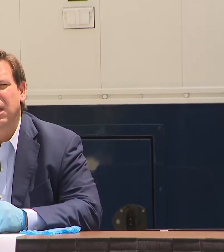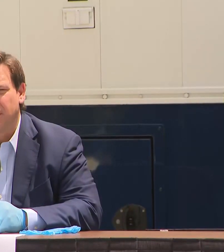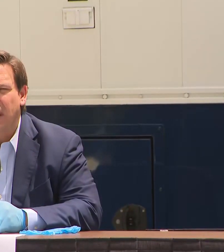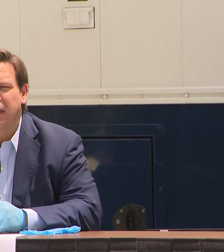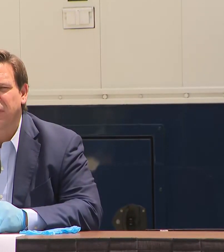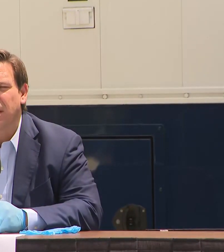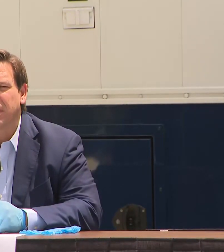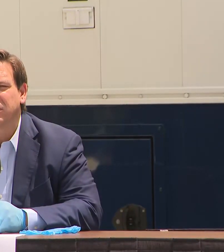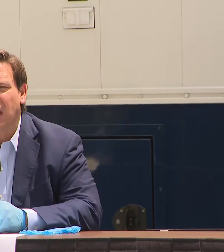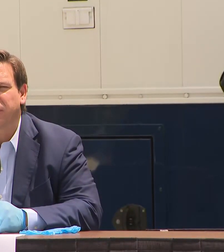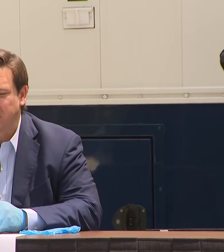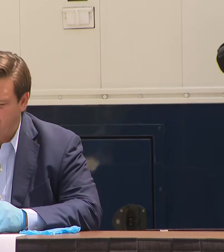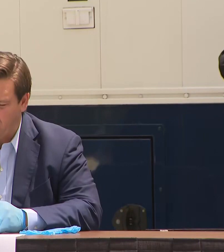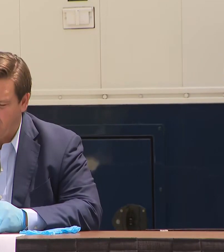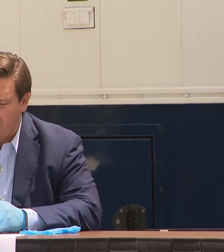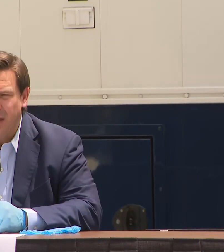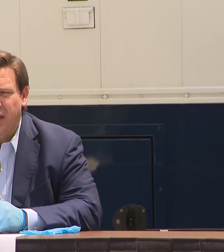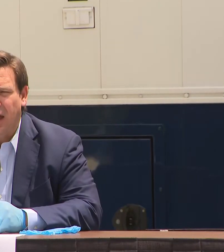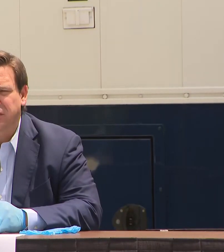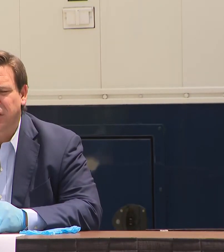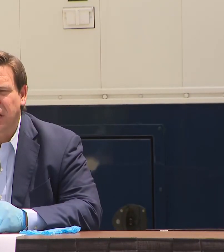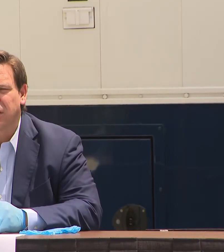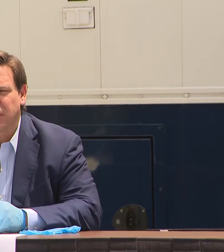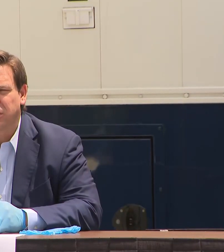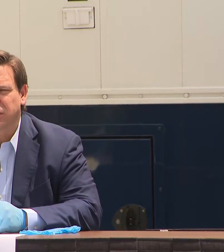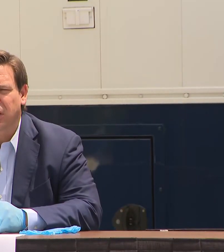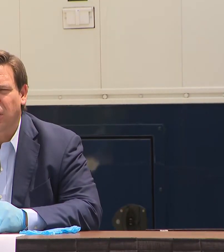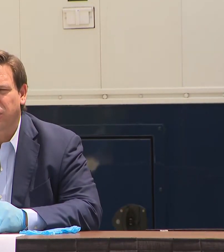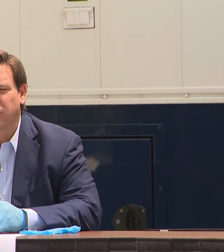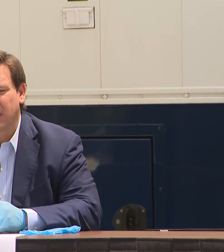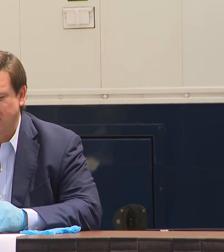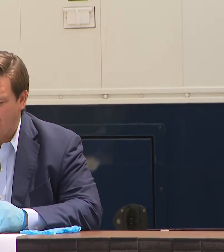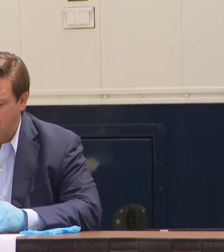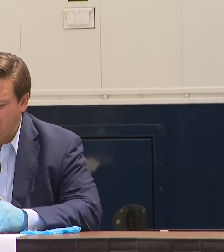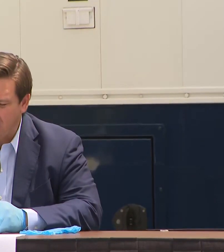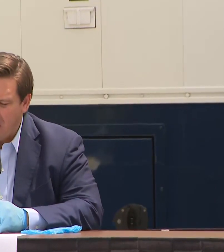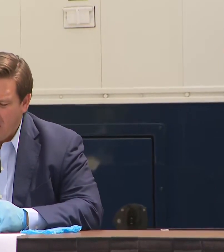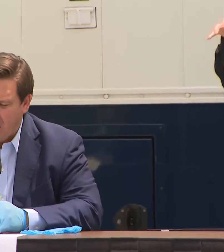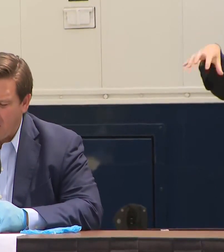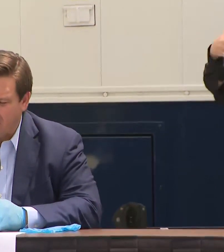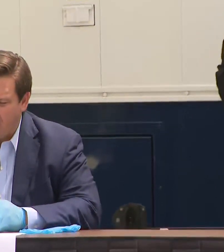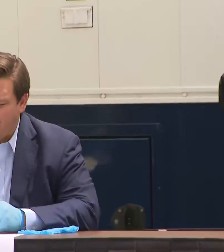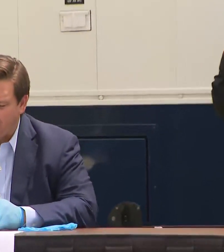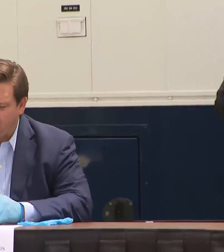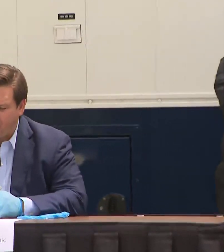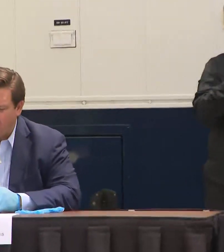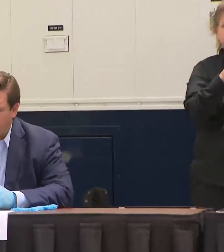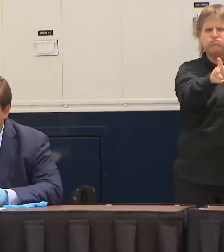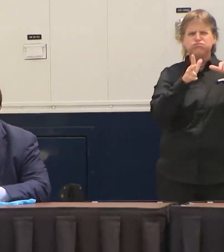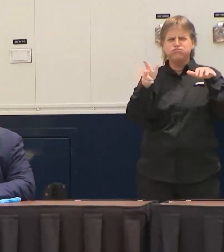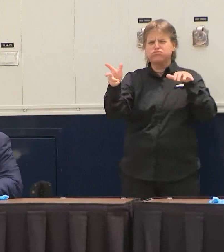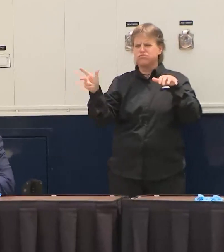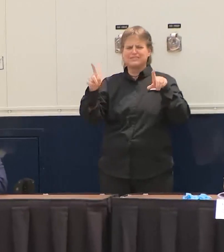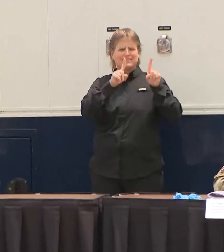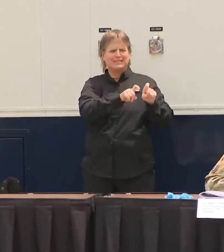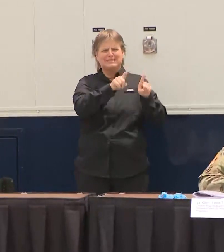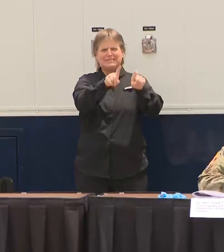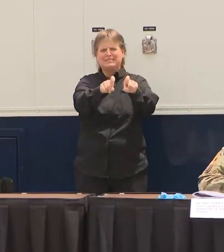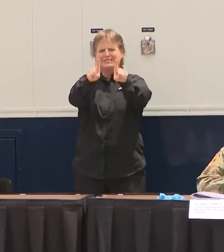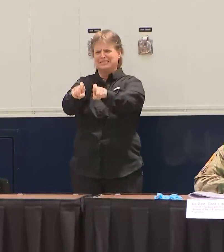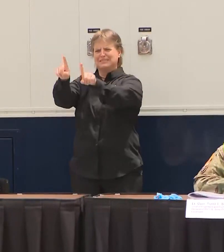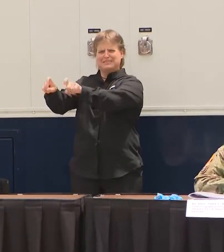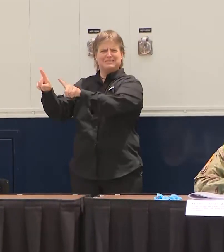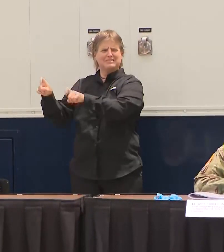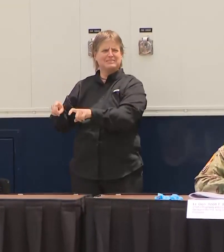sites many of them in southeast Florida so that individuals could go through get tested and and know whether